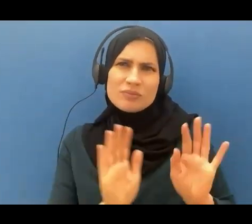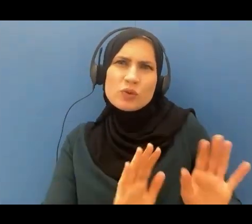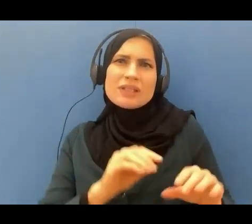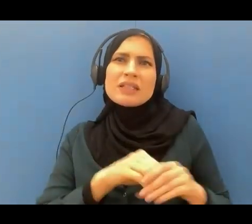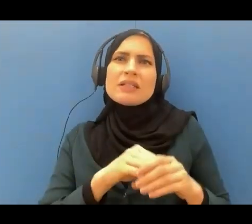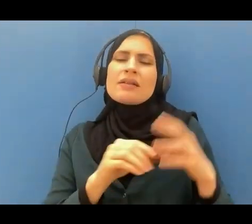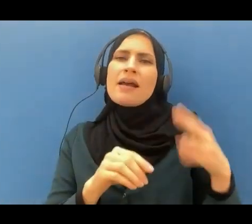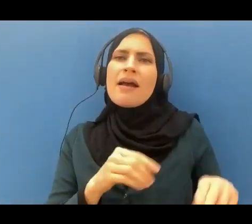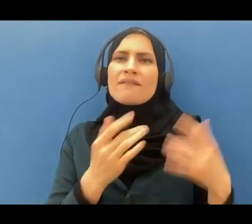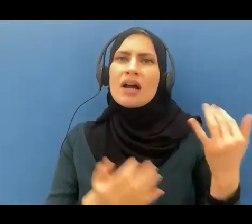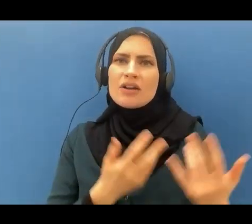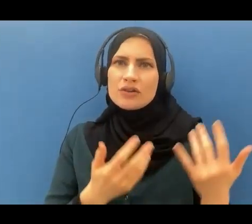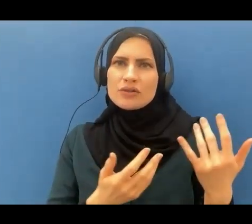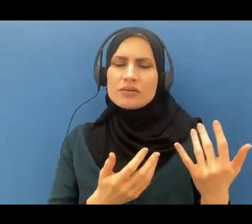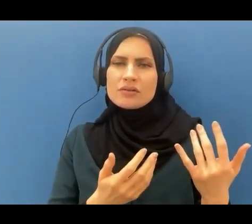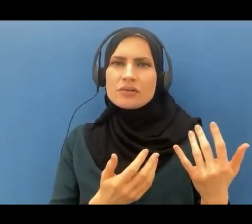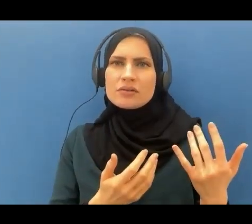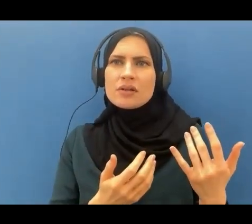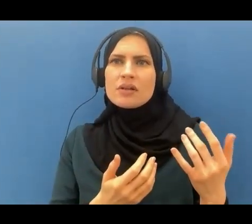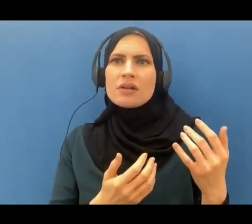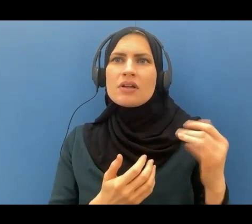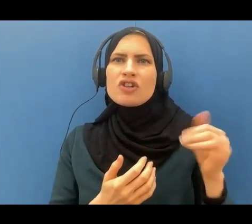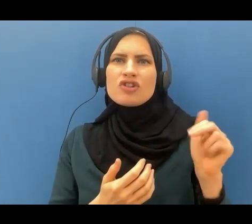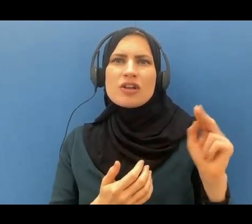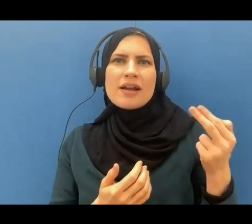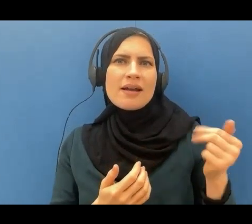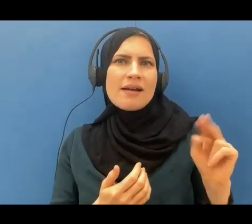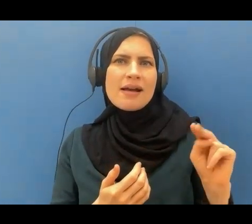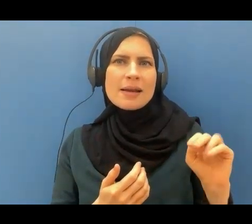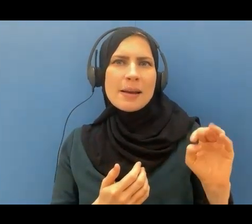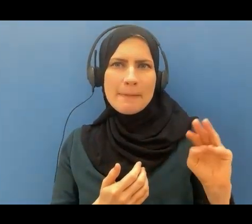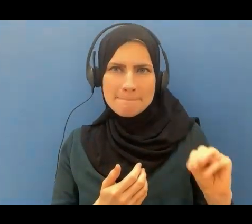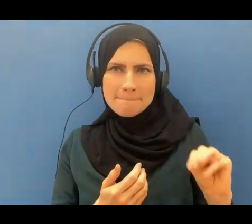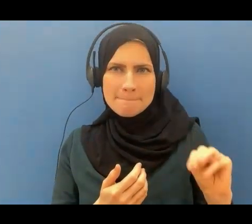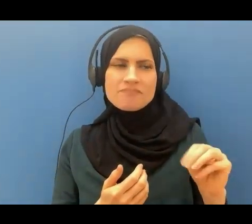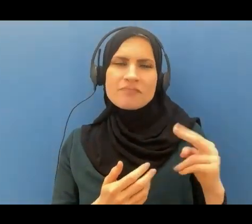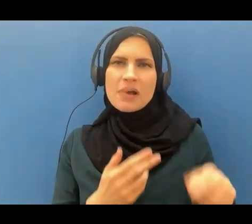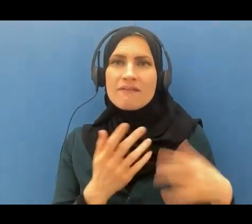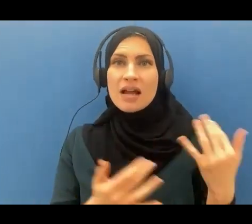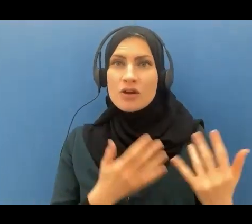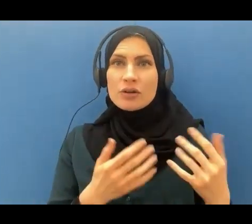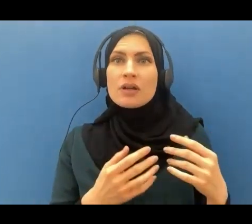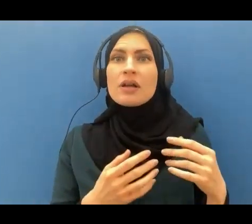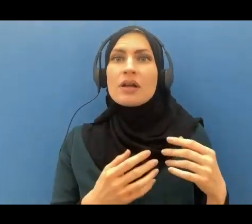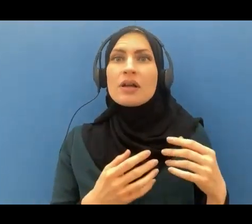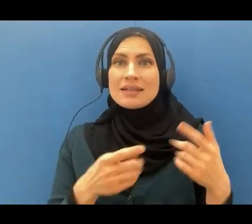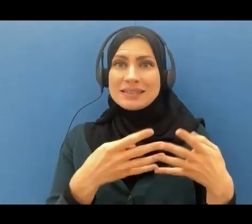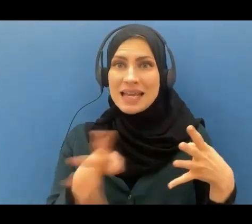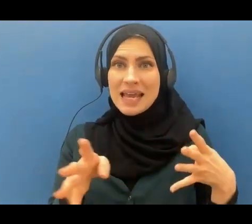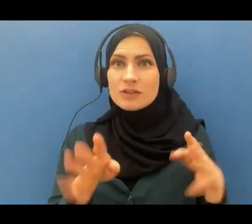until they reach thereof the gates will open which means the gates of hell are shut